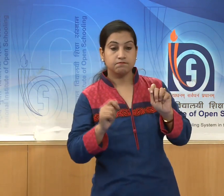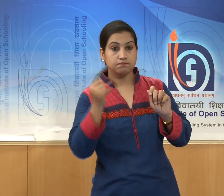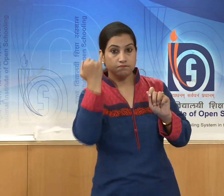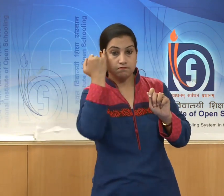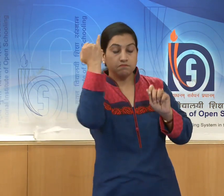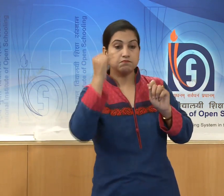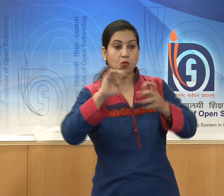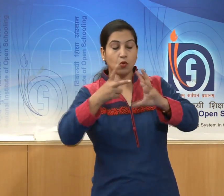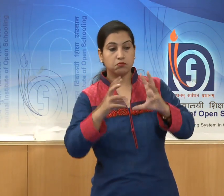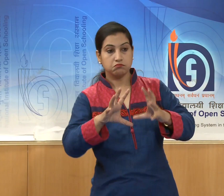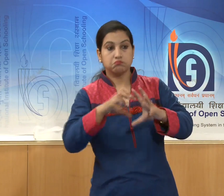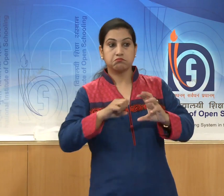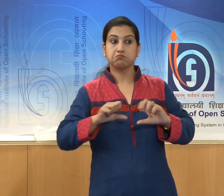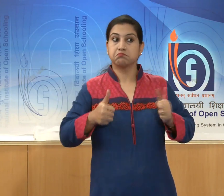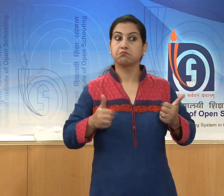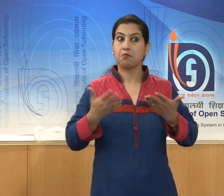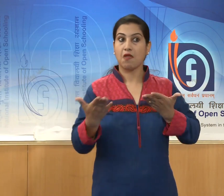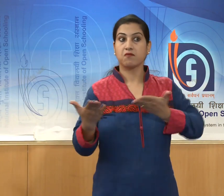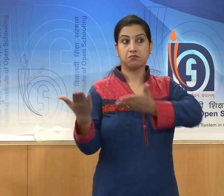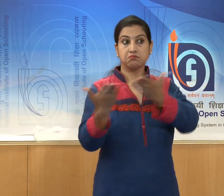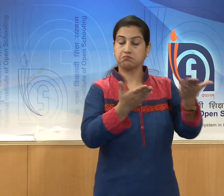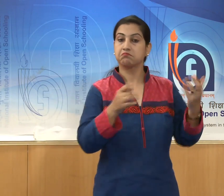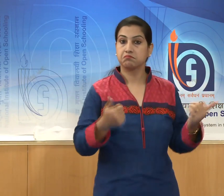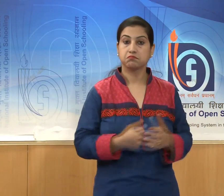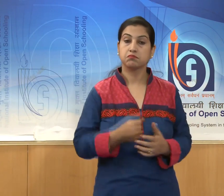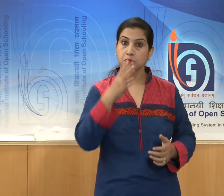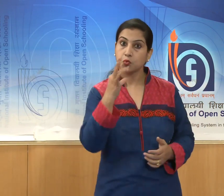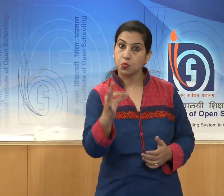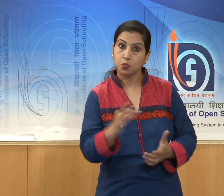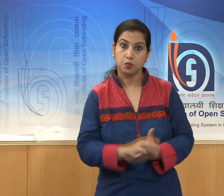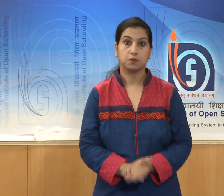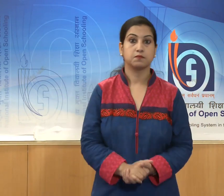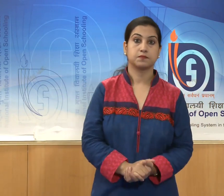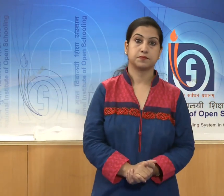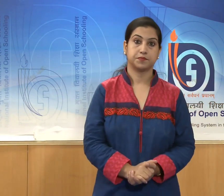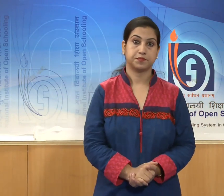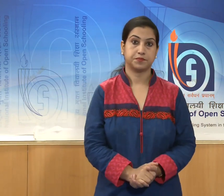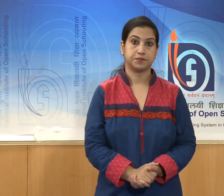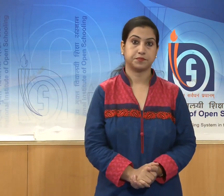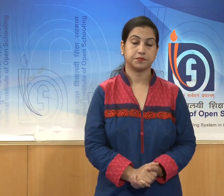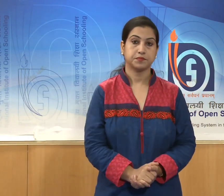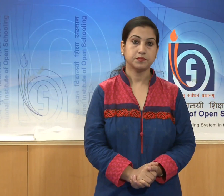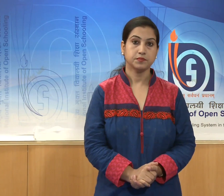In fact, the ornate quality